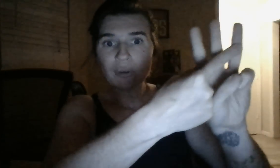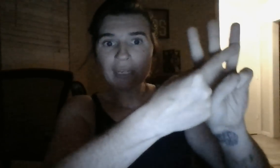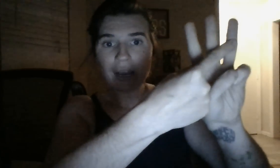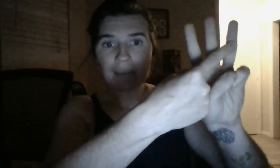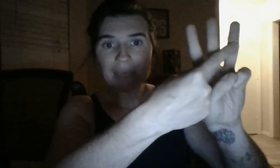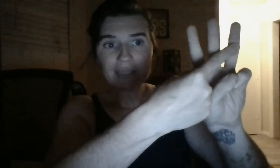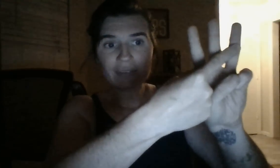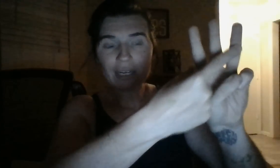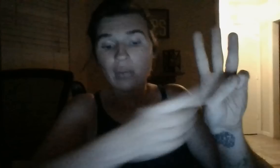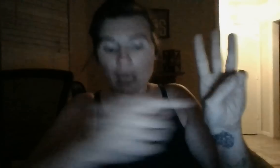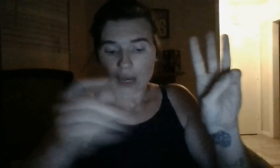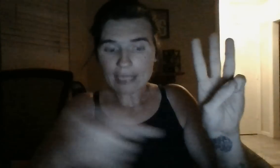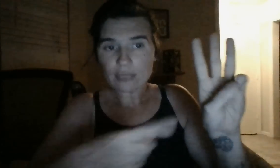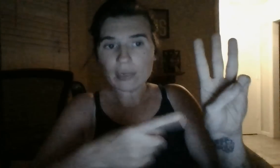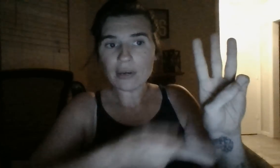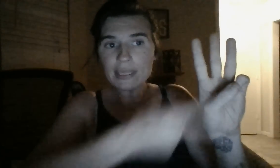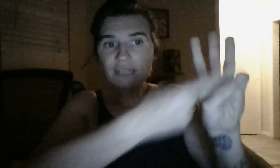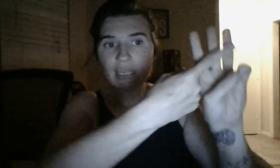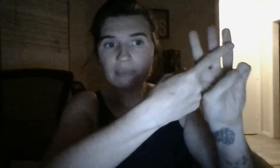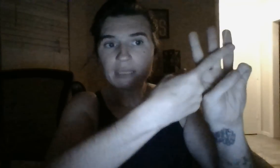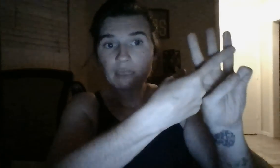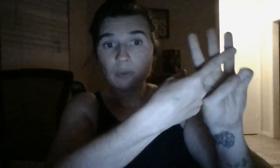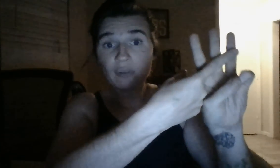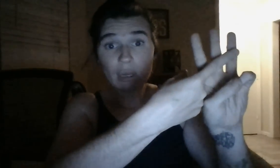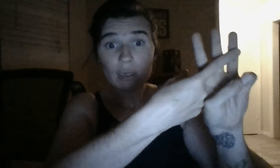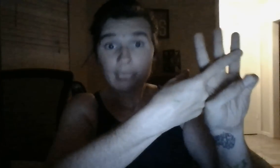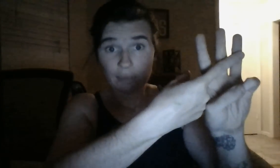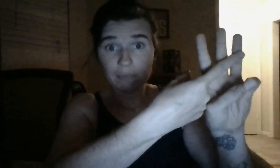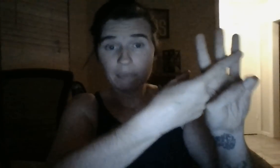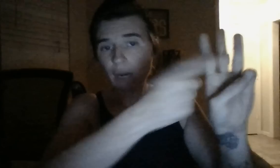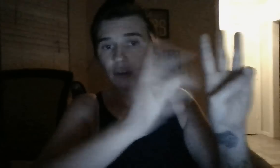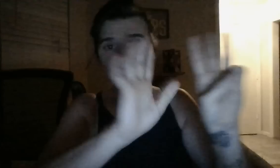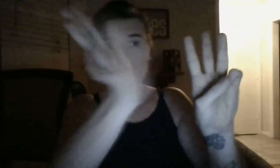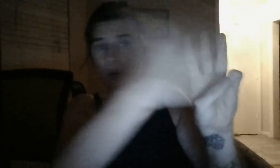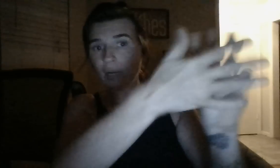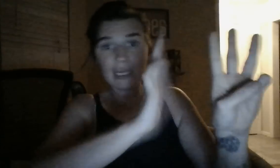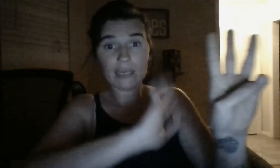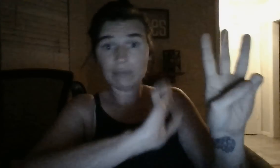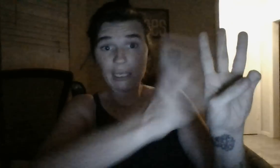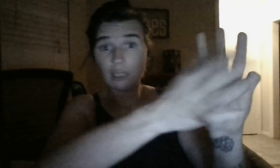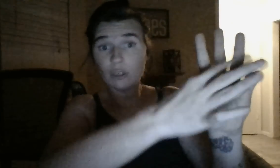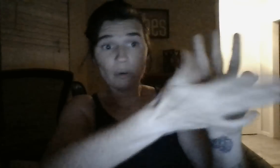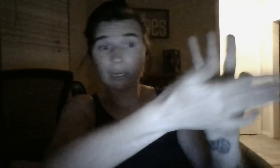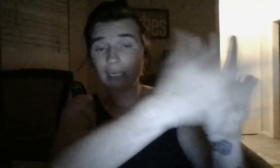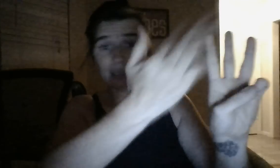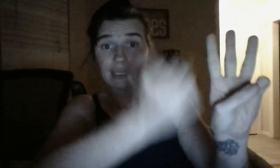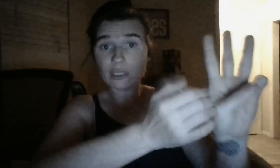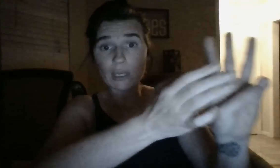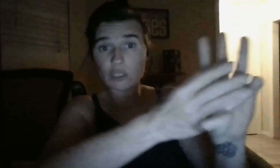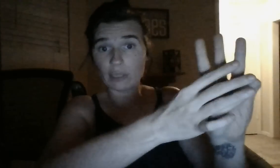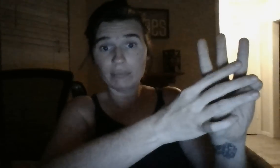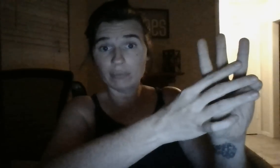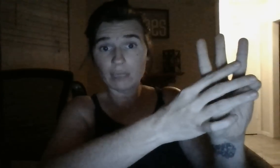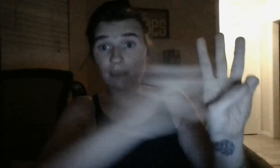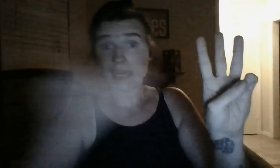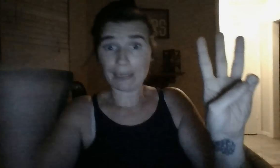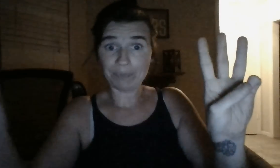Pulling in a hot mess over here. Okay. So, an Aries femme is about to move in on him. But, I heard you don't want him or any of this situation. Uh, ma'am.